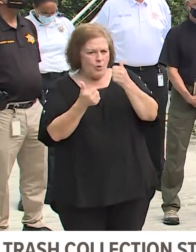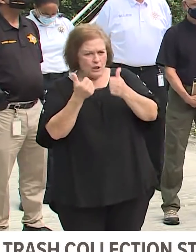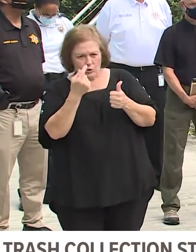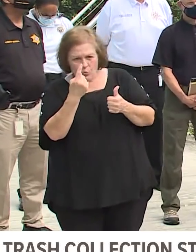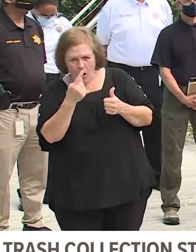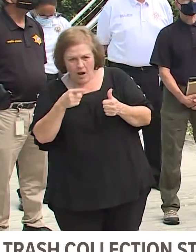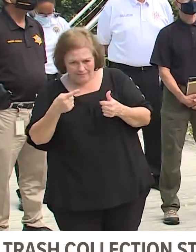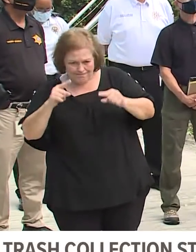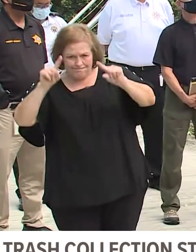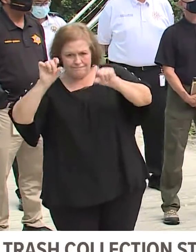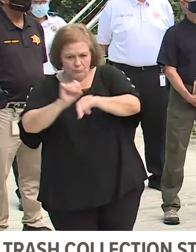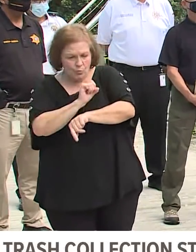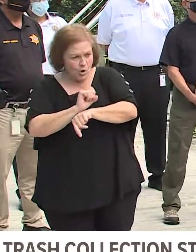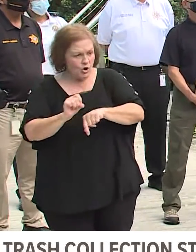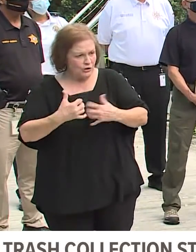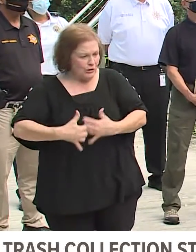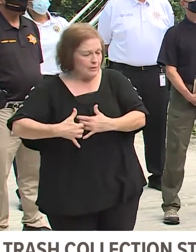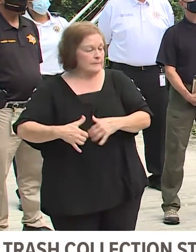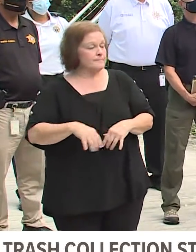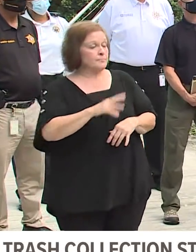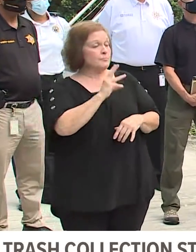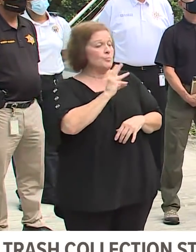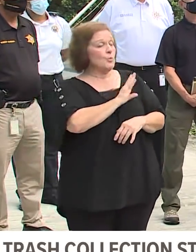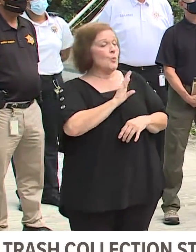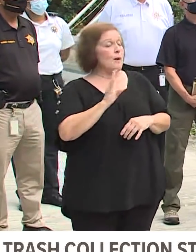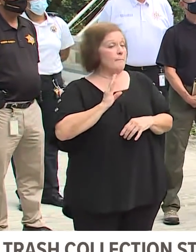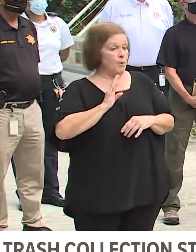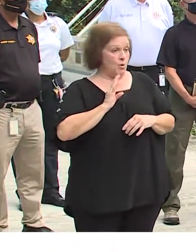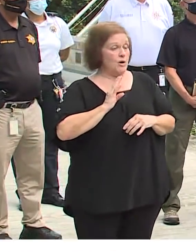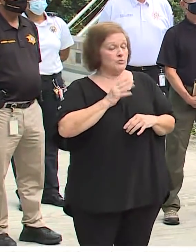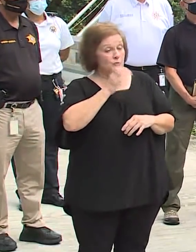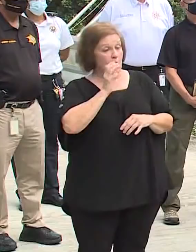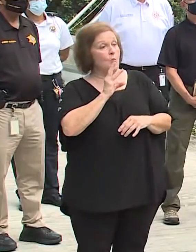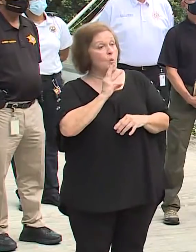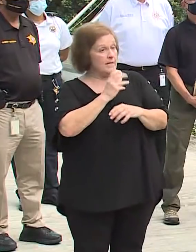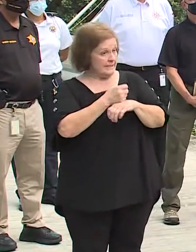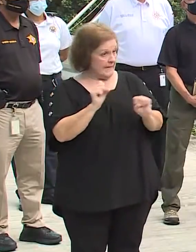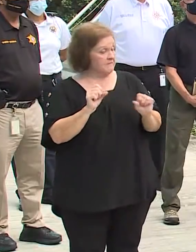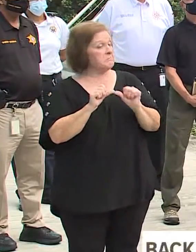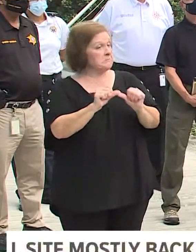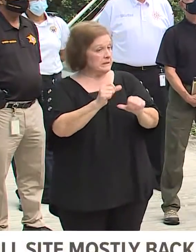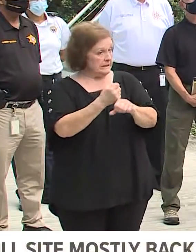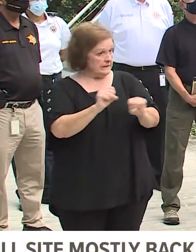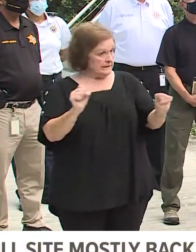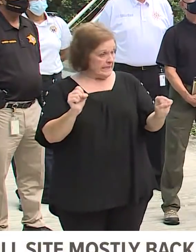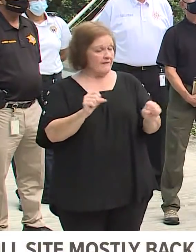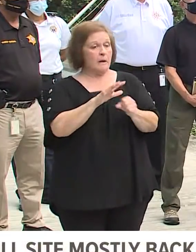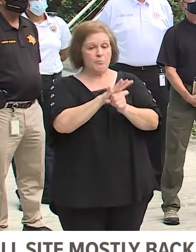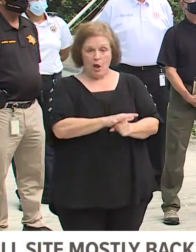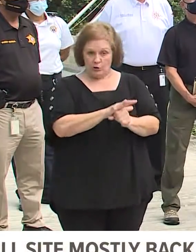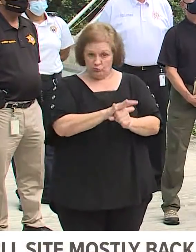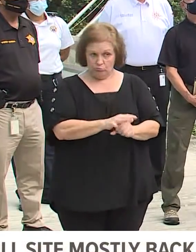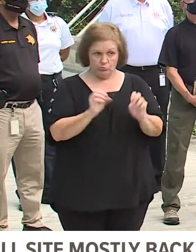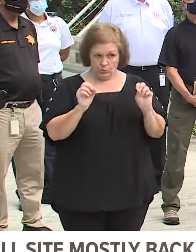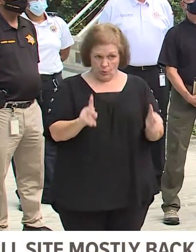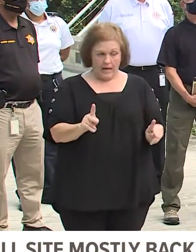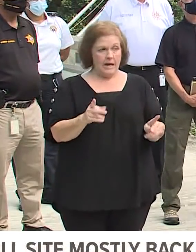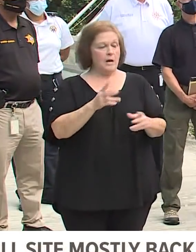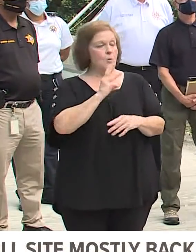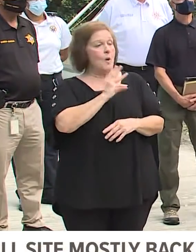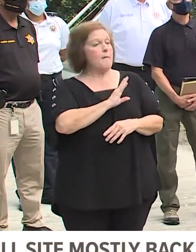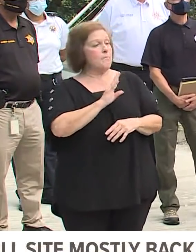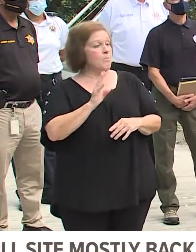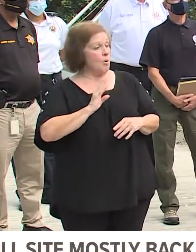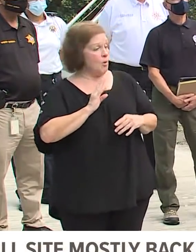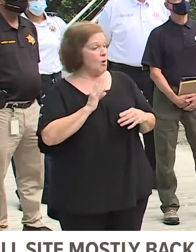on first and finally sewage and water board our drinking water is safe remains safe pressure is stable sewage and water